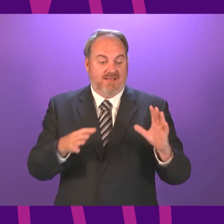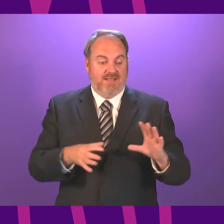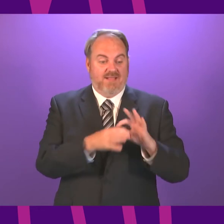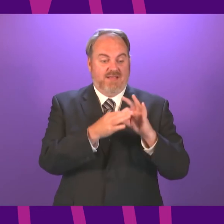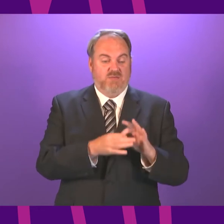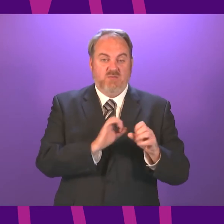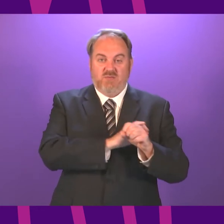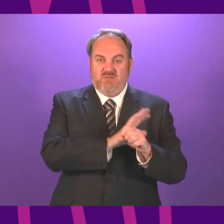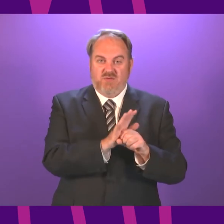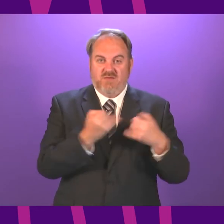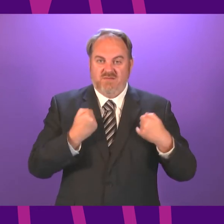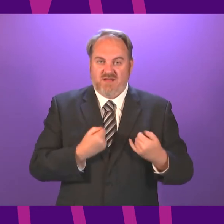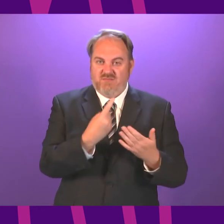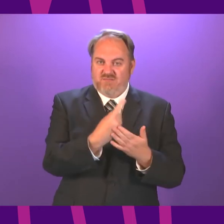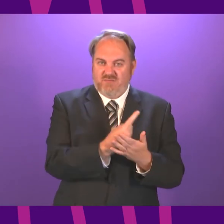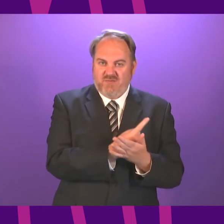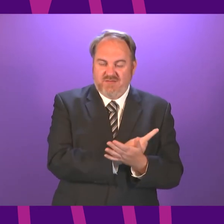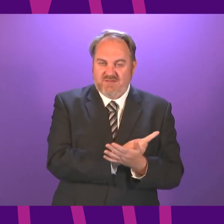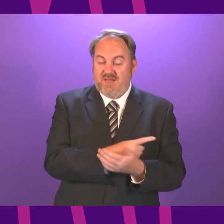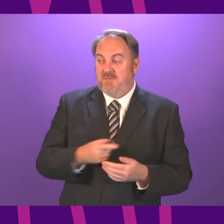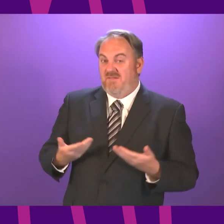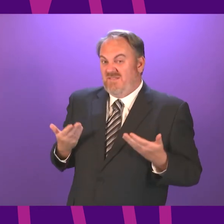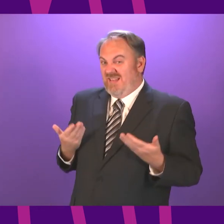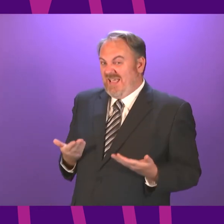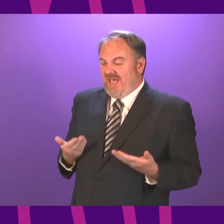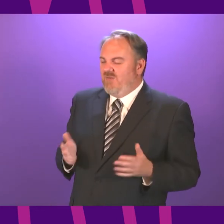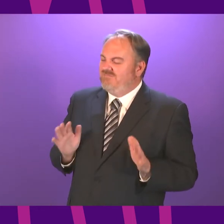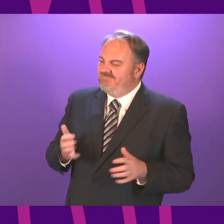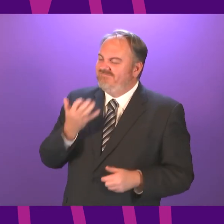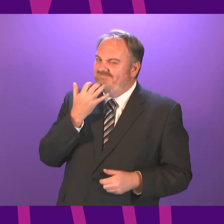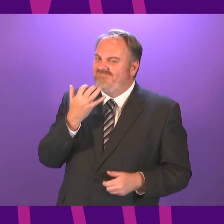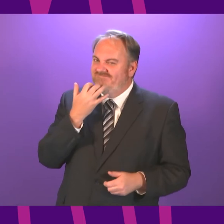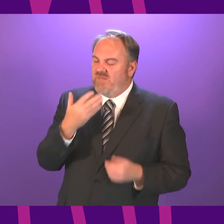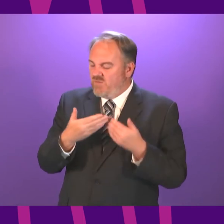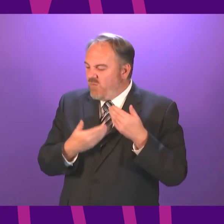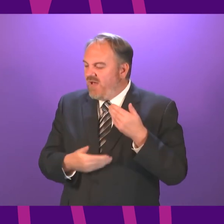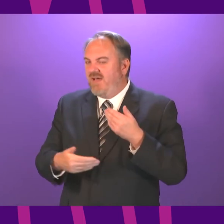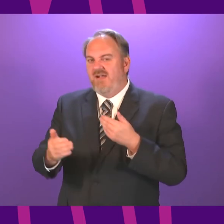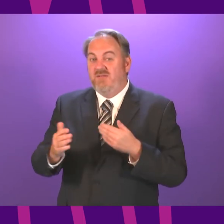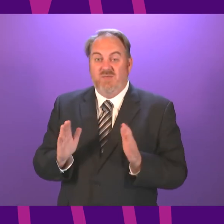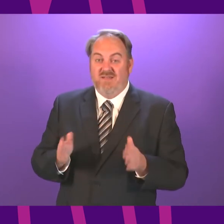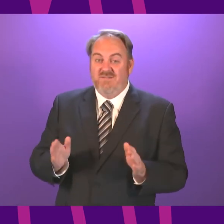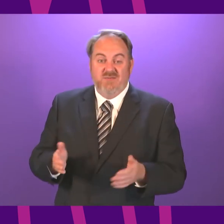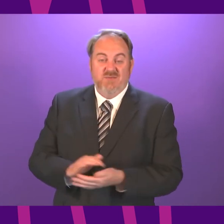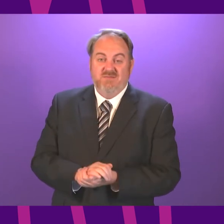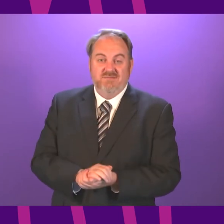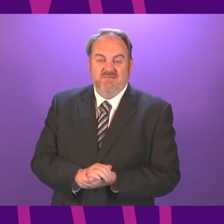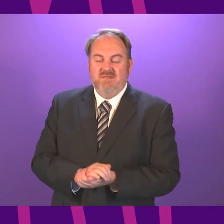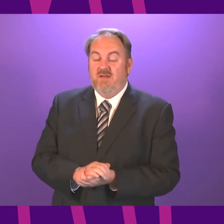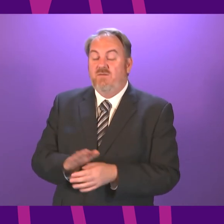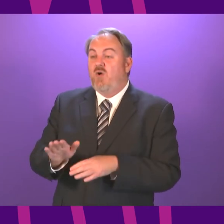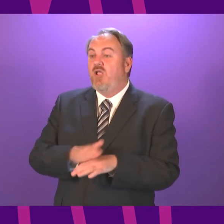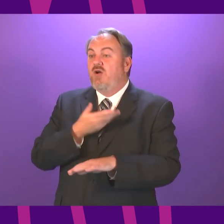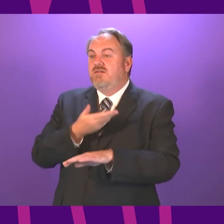we may have to, all of us, accept basic mitigations for a period longer. I certainly hope that is not for a significant period longer.